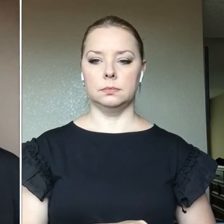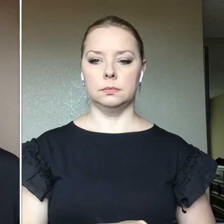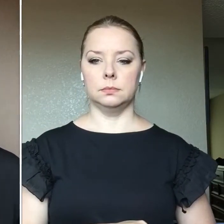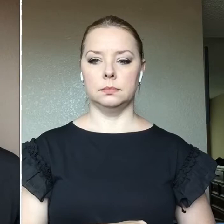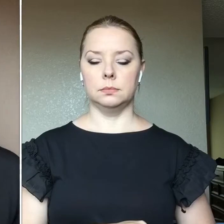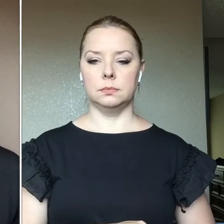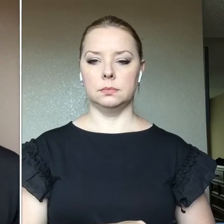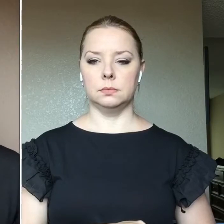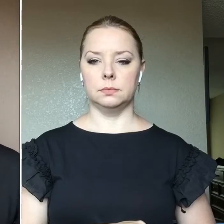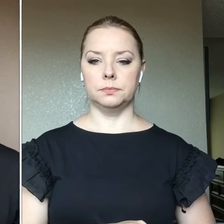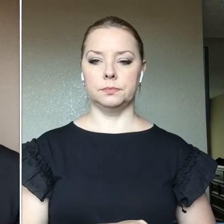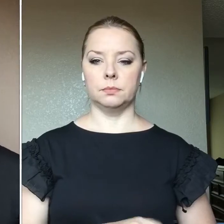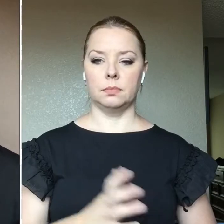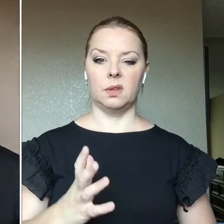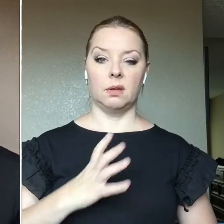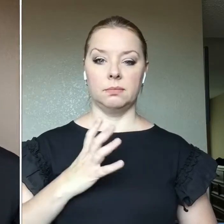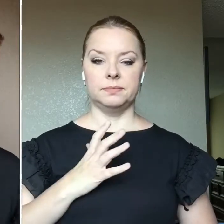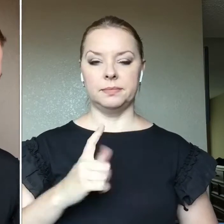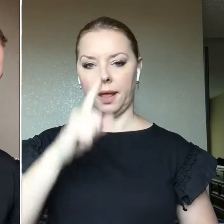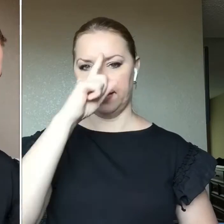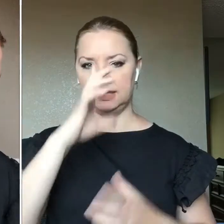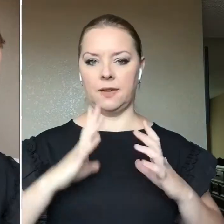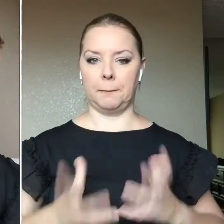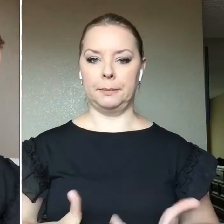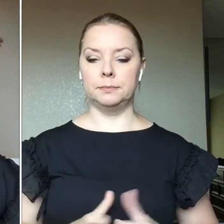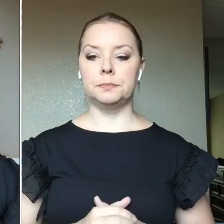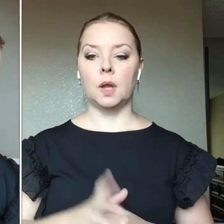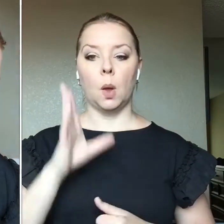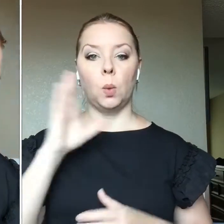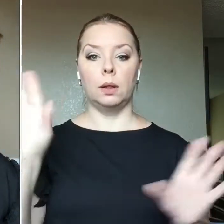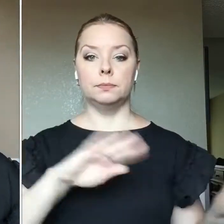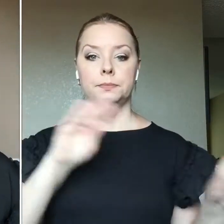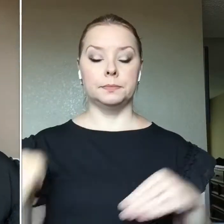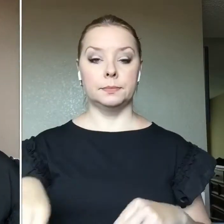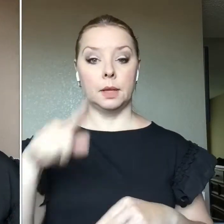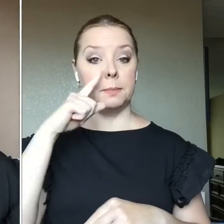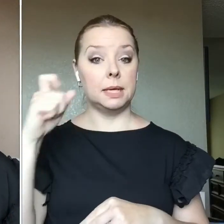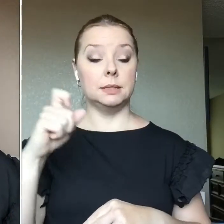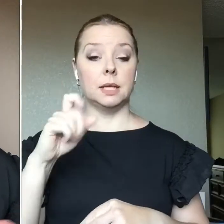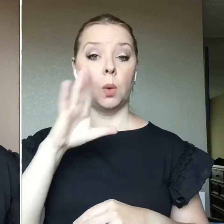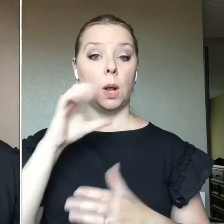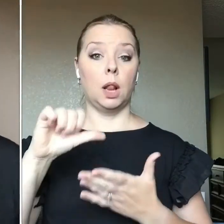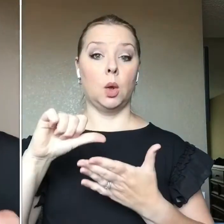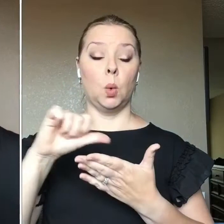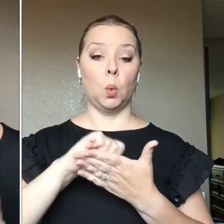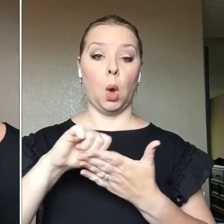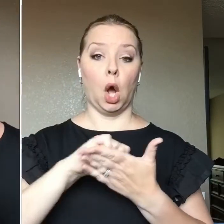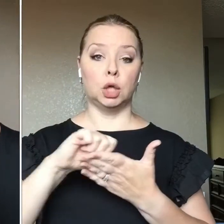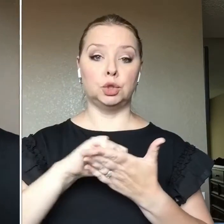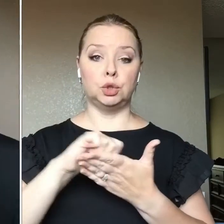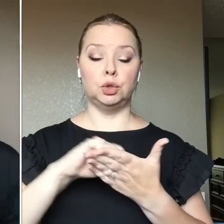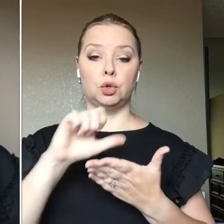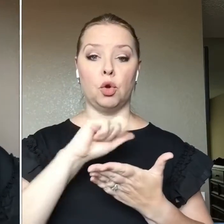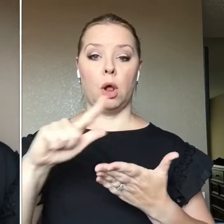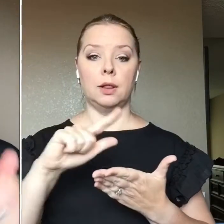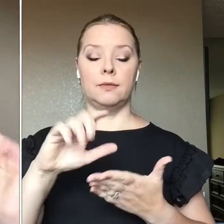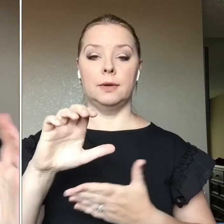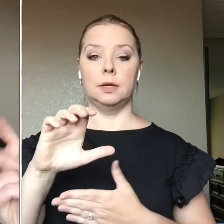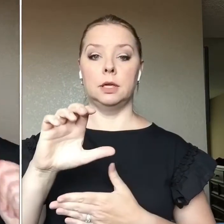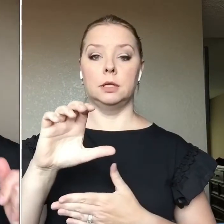Alright I think that's good We're gonna put this aside because I wash all of my cream powder cream brushes